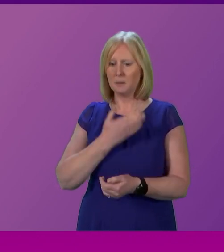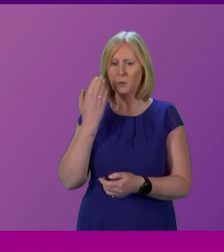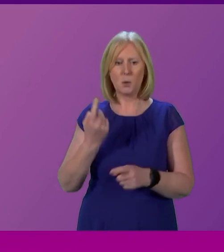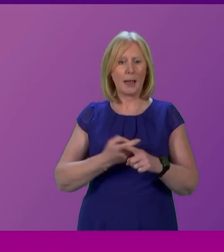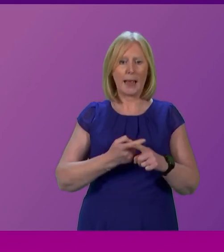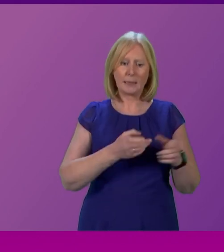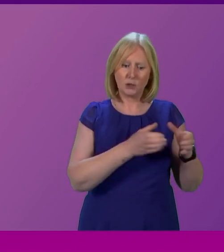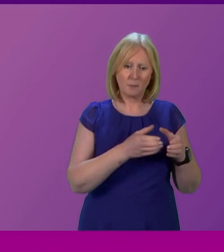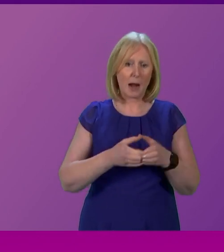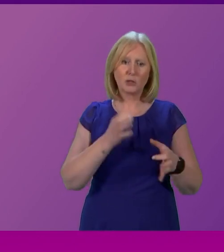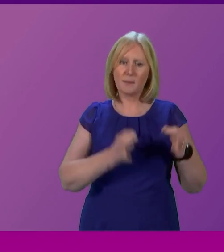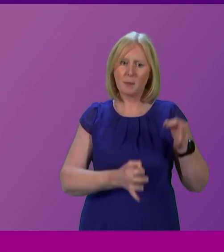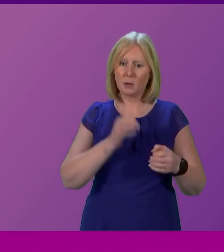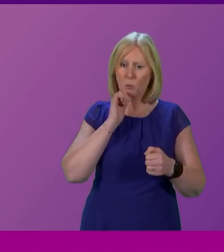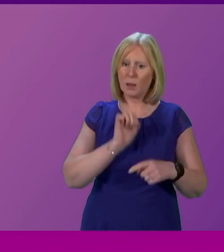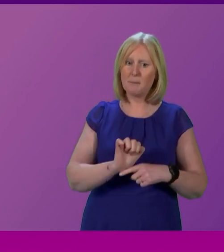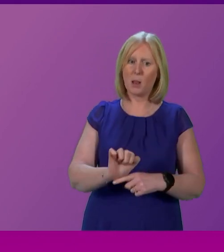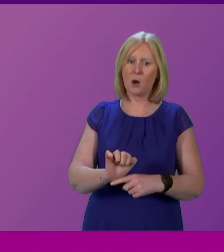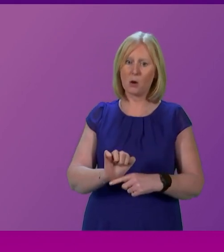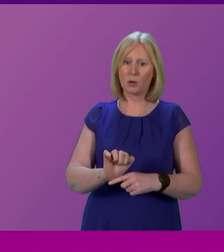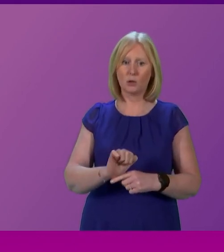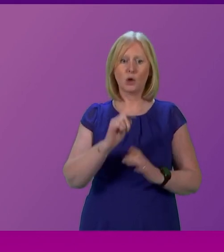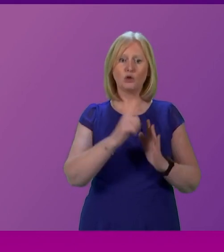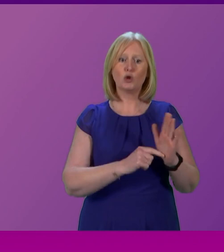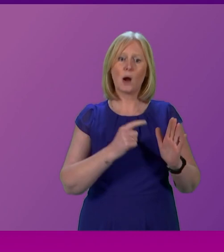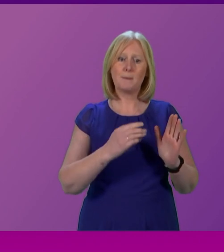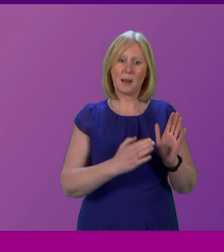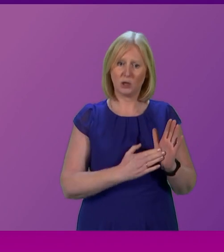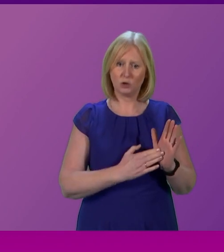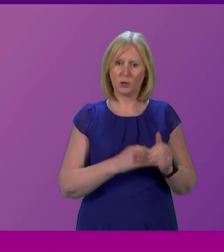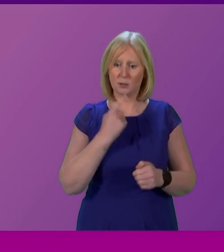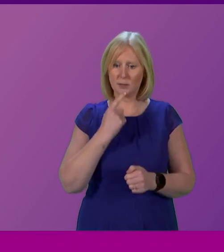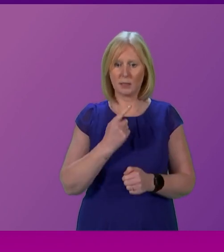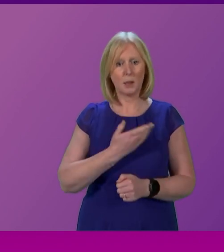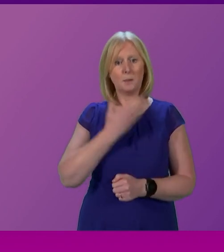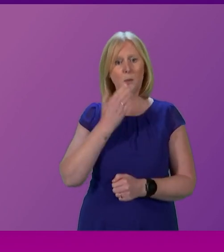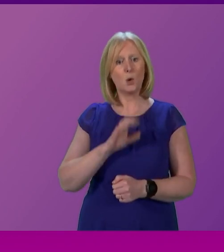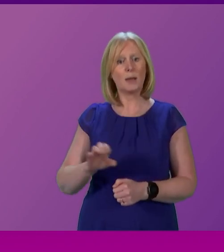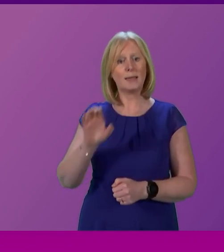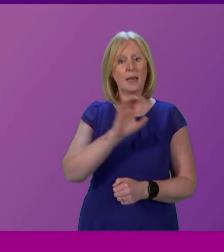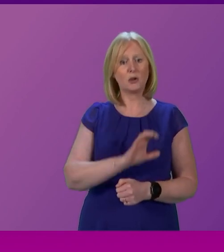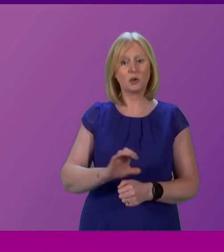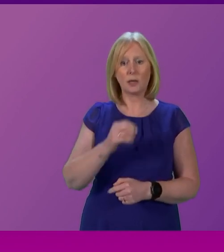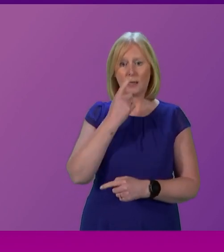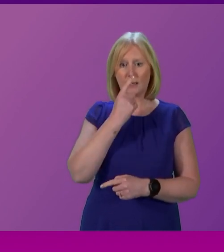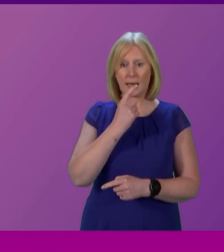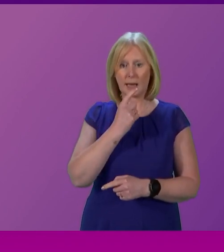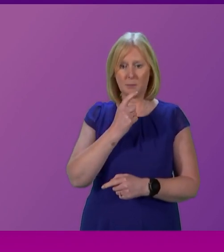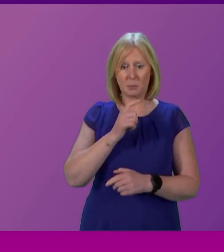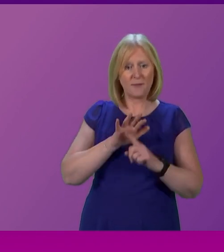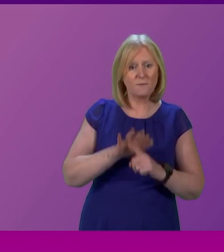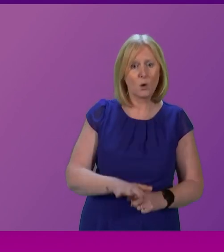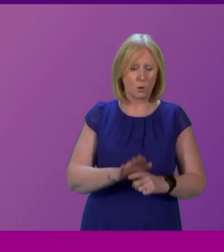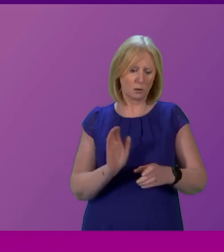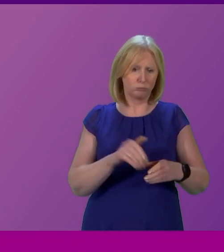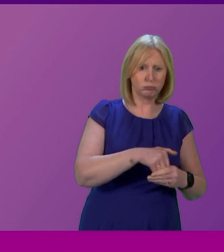would stand in their way. It was John Major who said of Scotland, no nation could be held irrevocably in a union against its